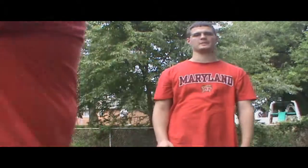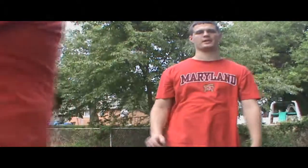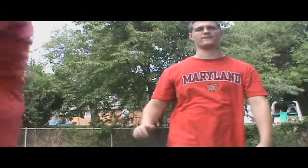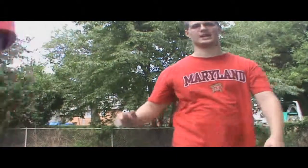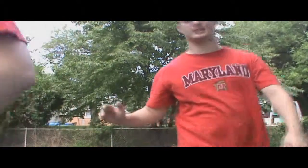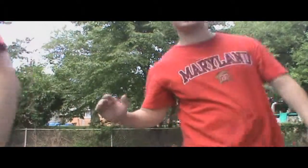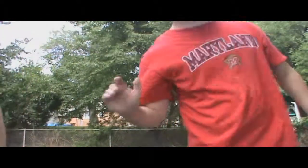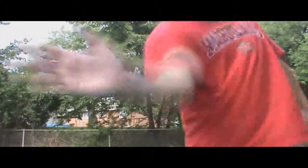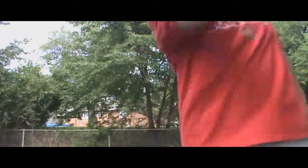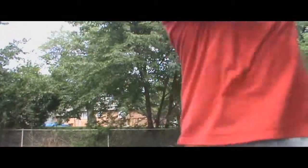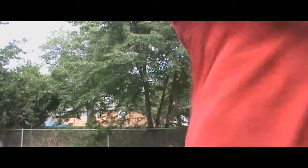Motherfuckers.